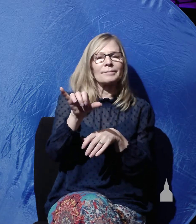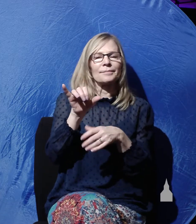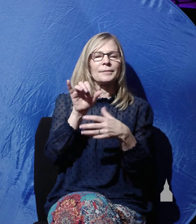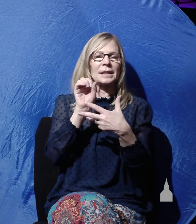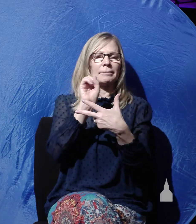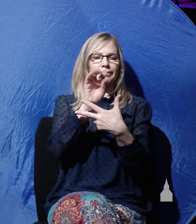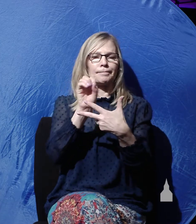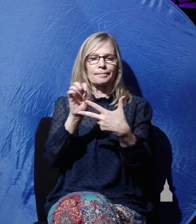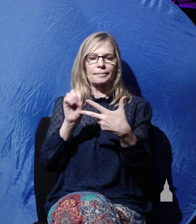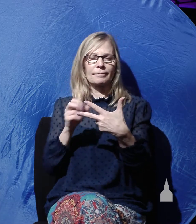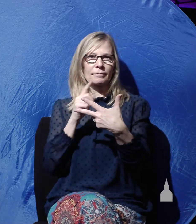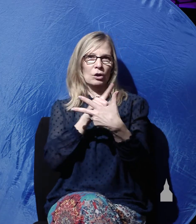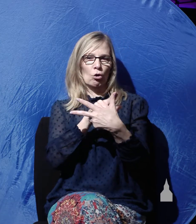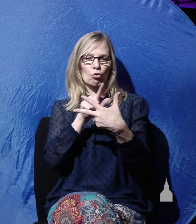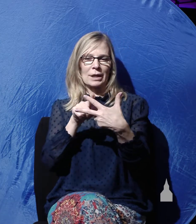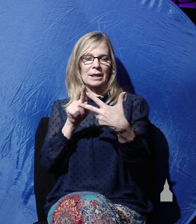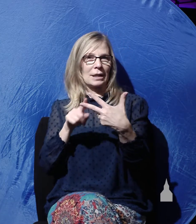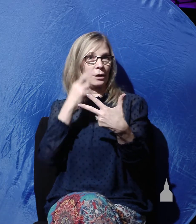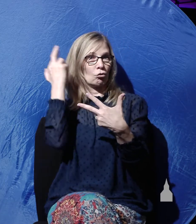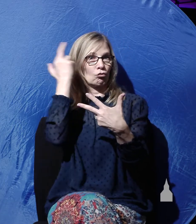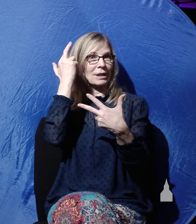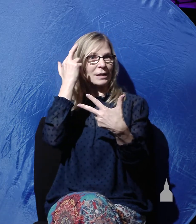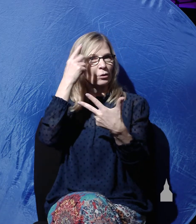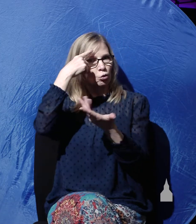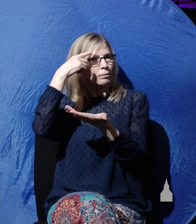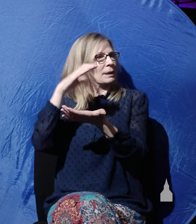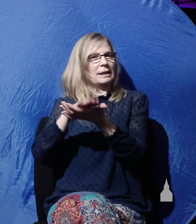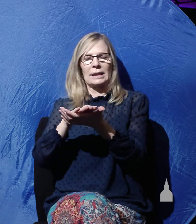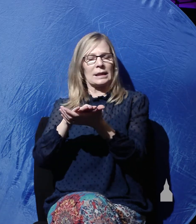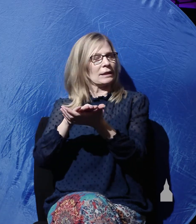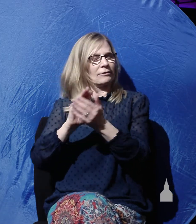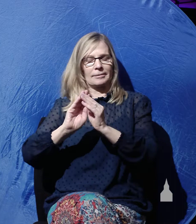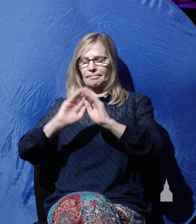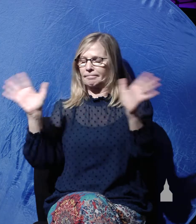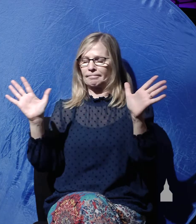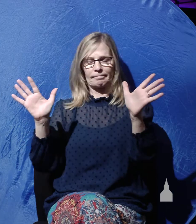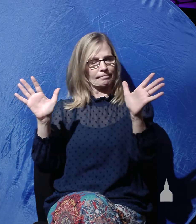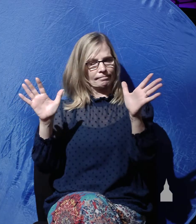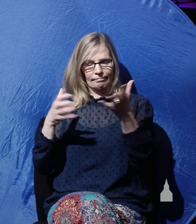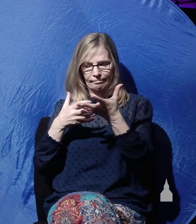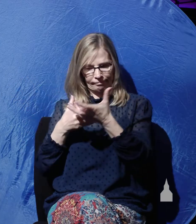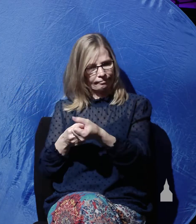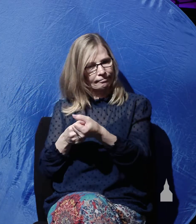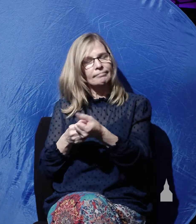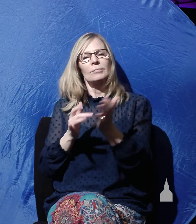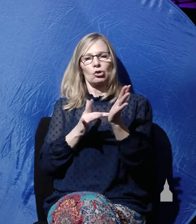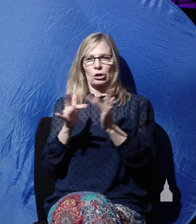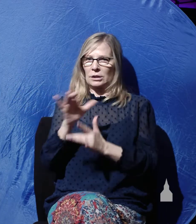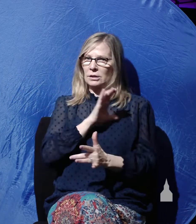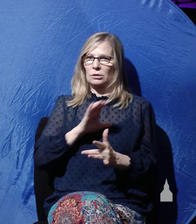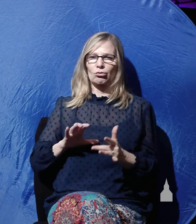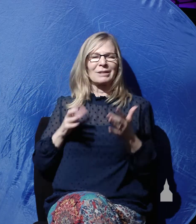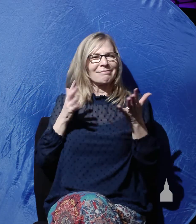reasons for believing with absolute certainty that Jesus Christ was raised from the dead.